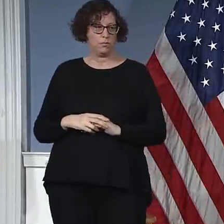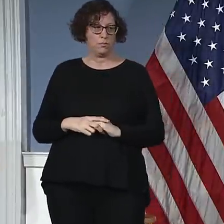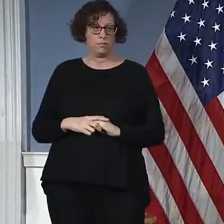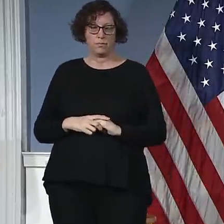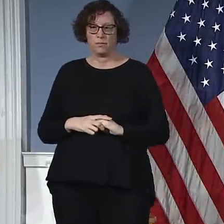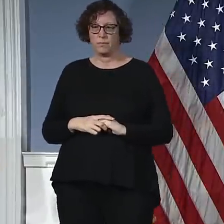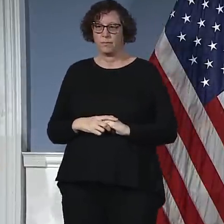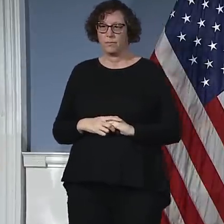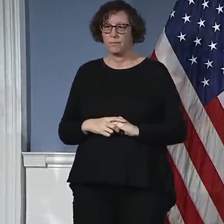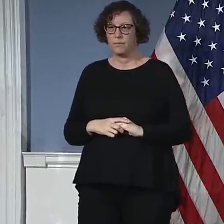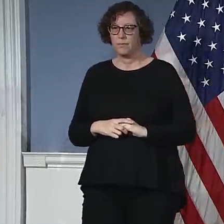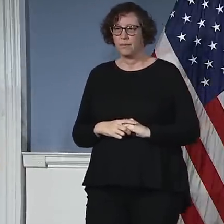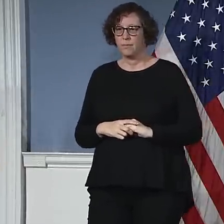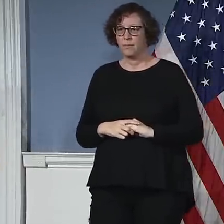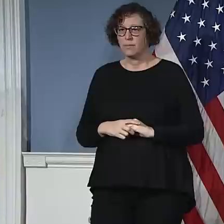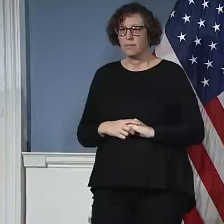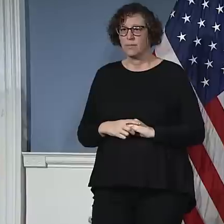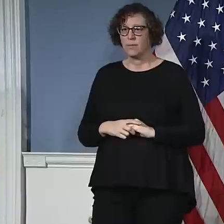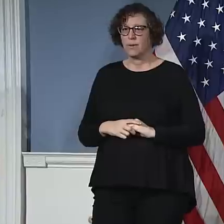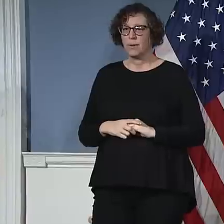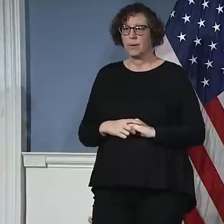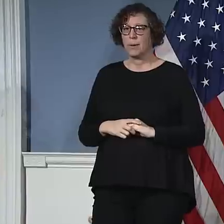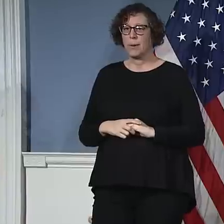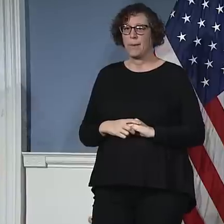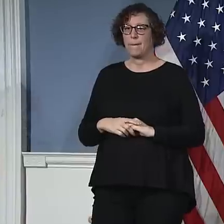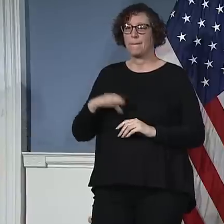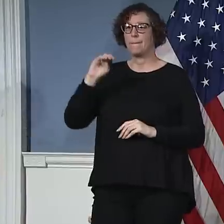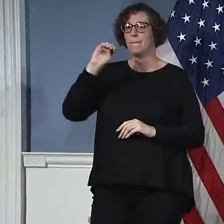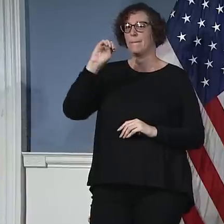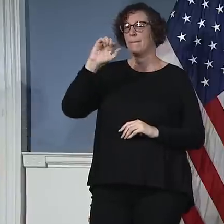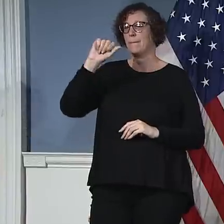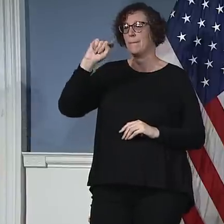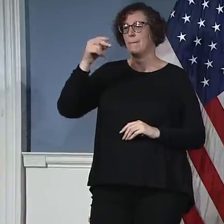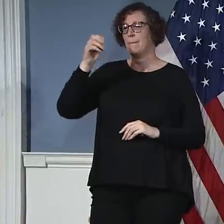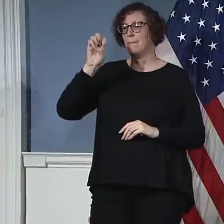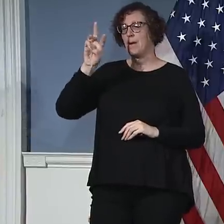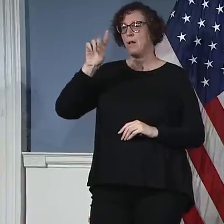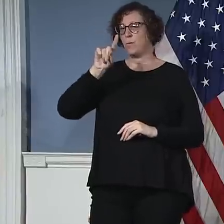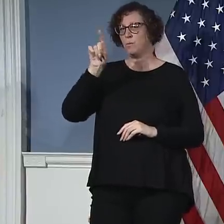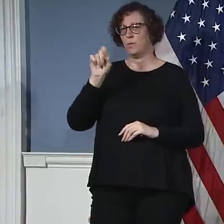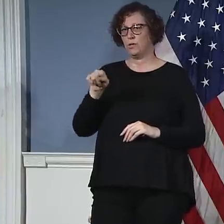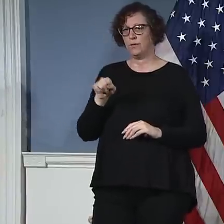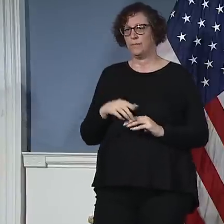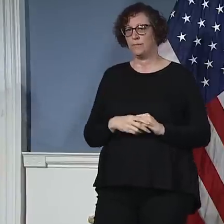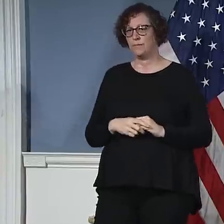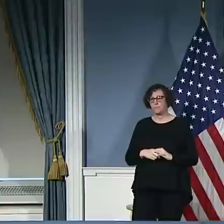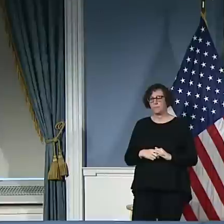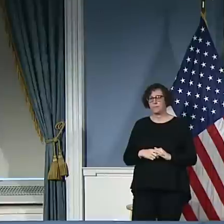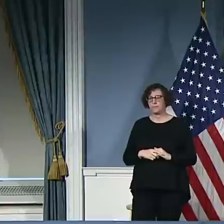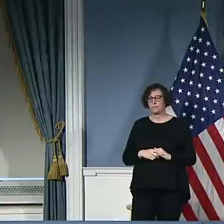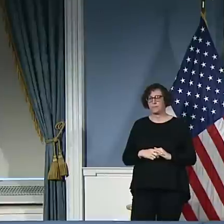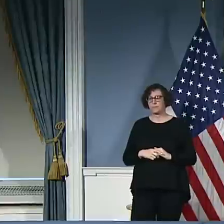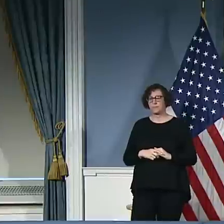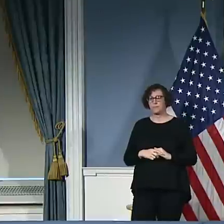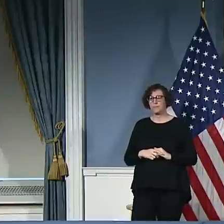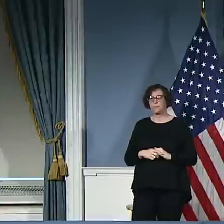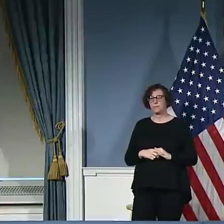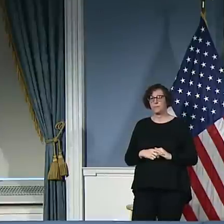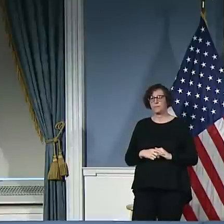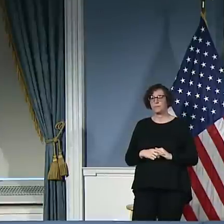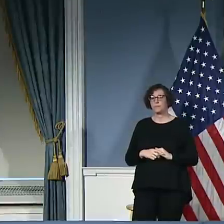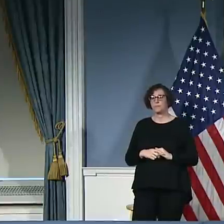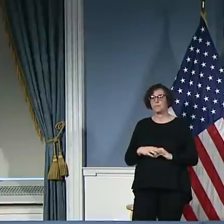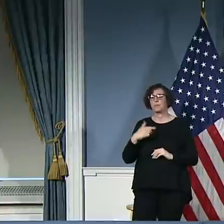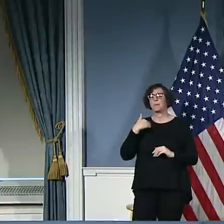Mr. Mayor and Dr. Katz, gentlemen, when I asked you a week and a half ago, you said the mayor of the